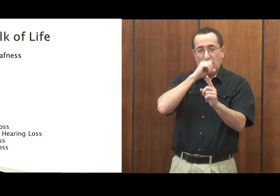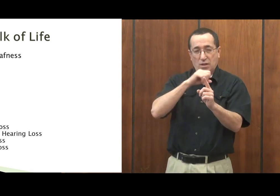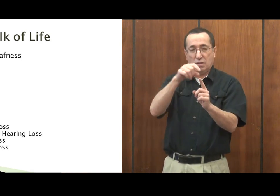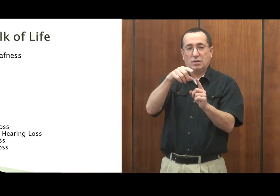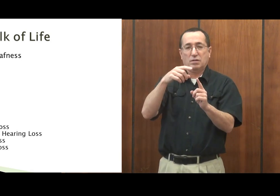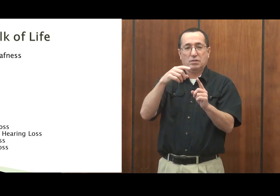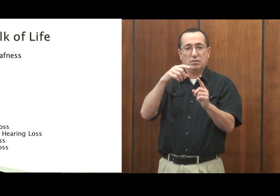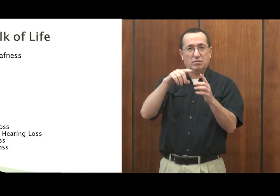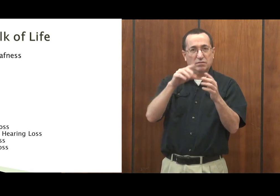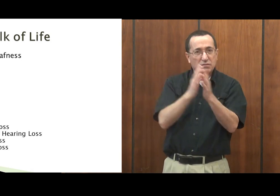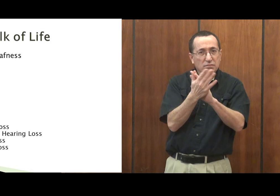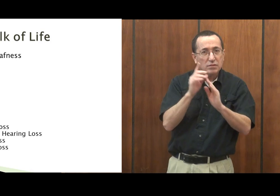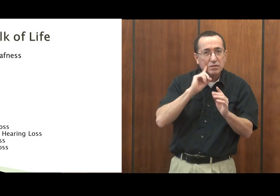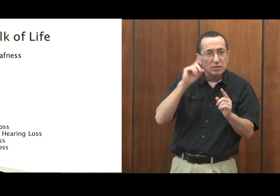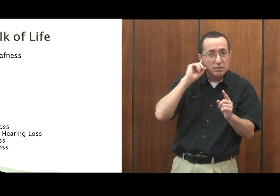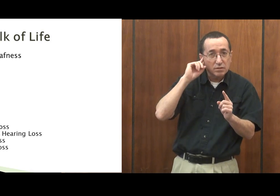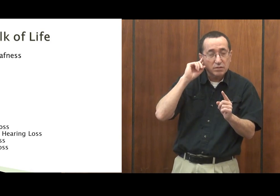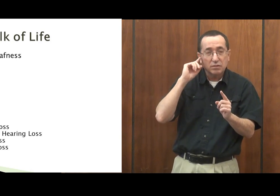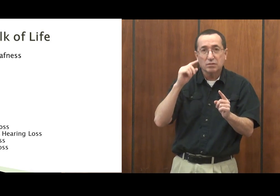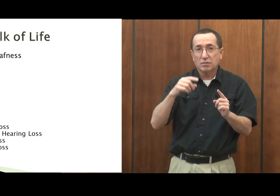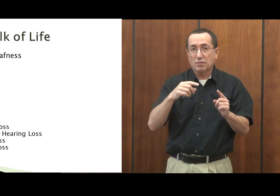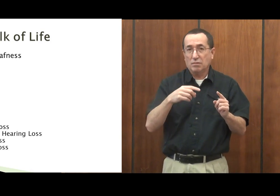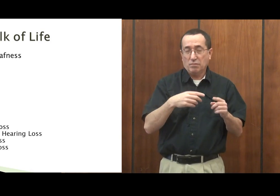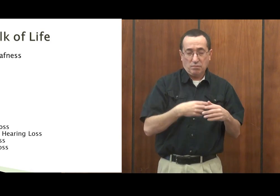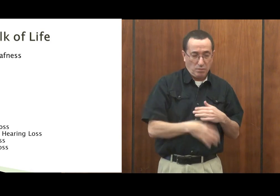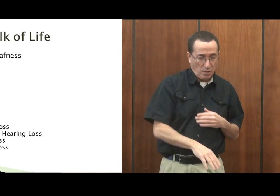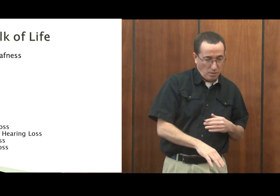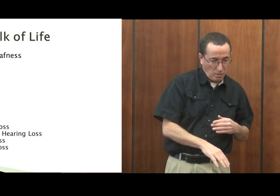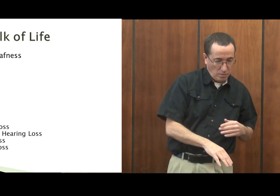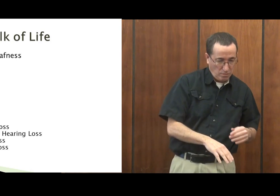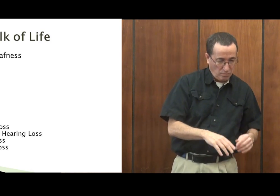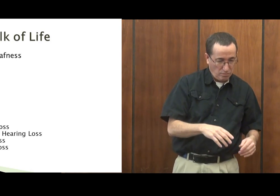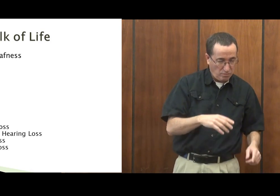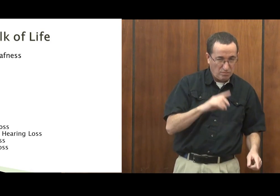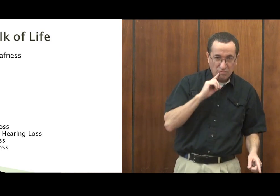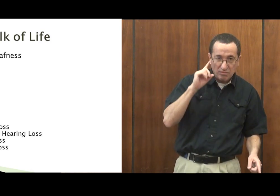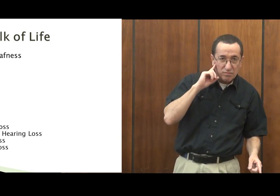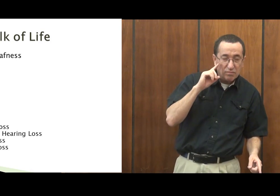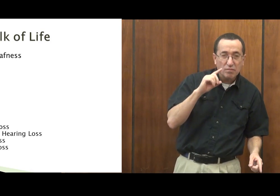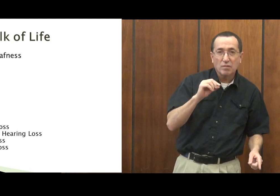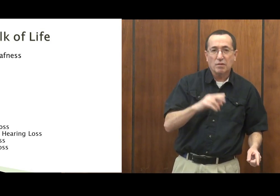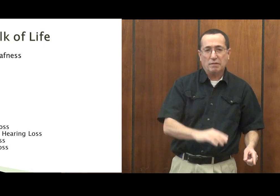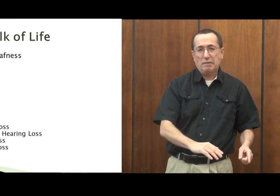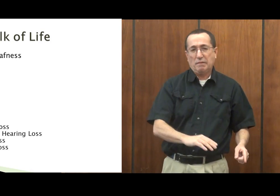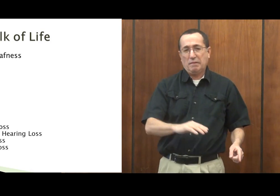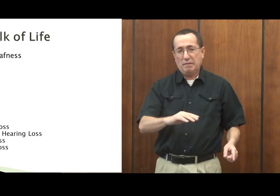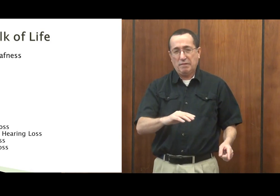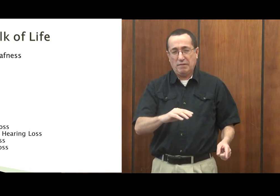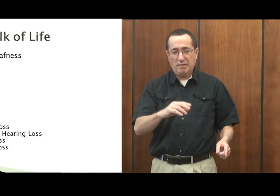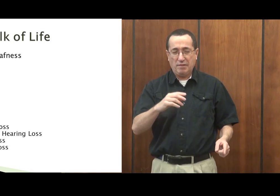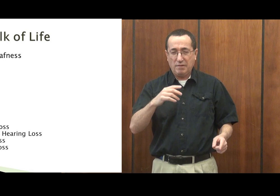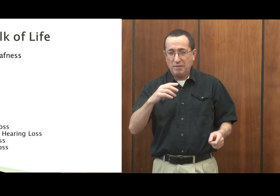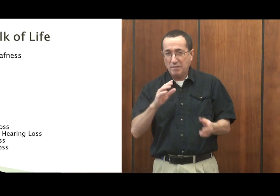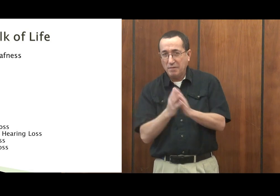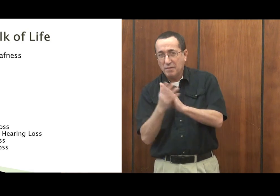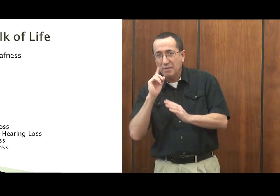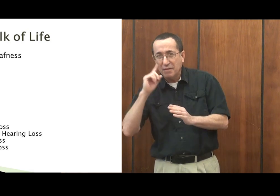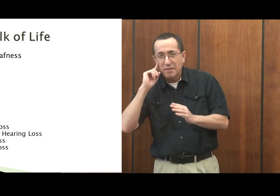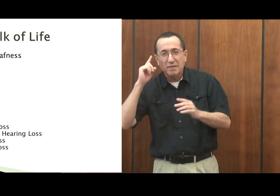The age of onset. When a deaf person becomes deaf. Are they born deaf as they grow up? Are